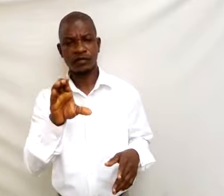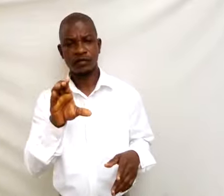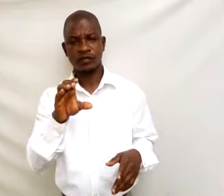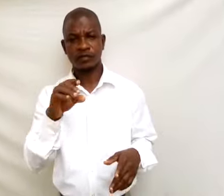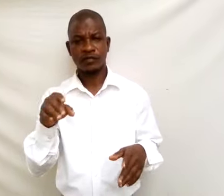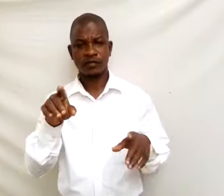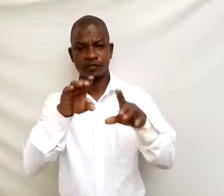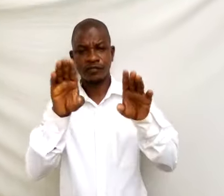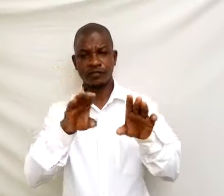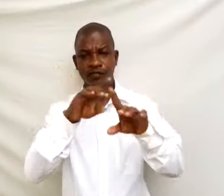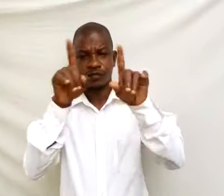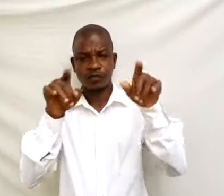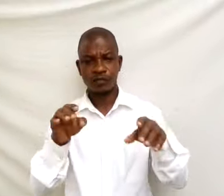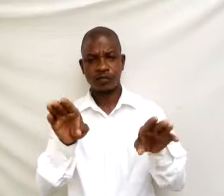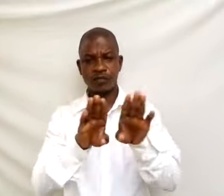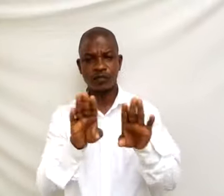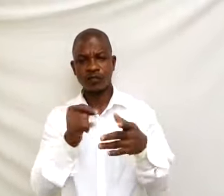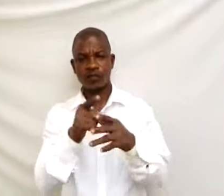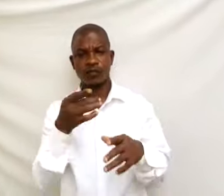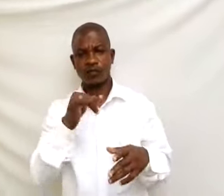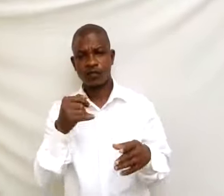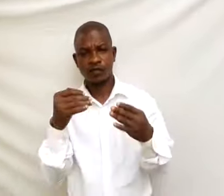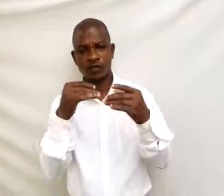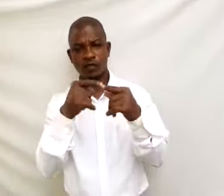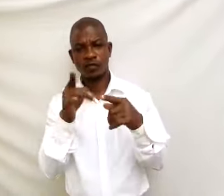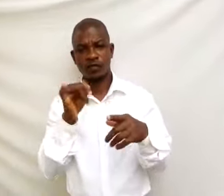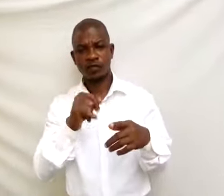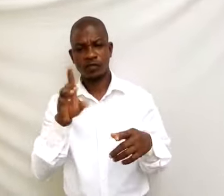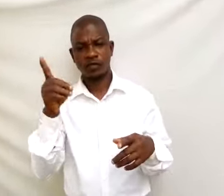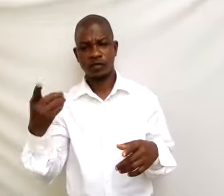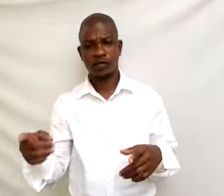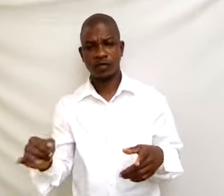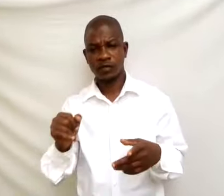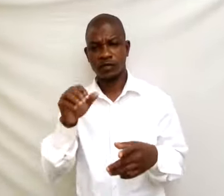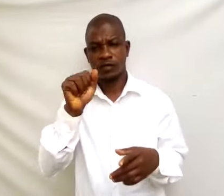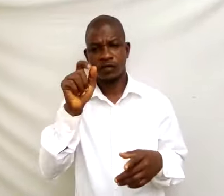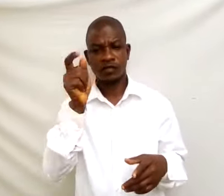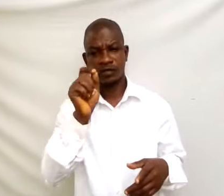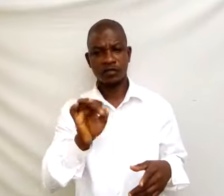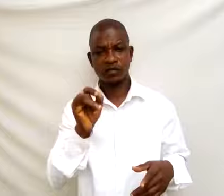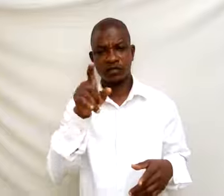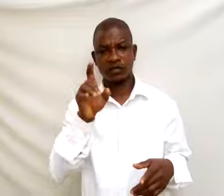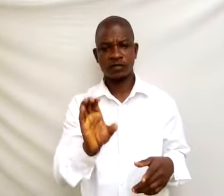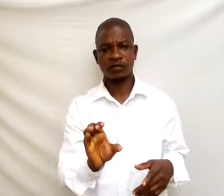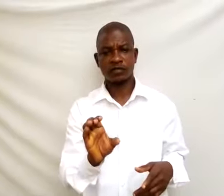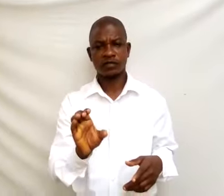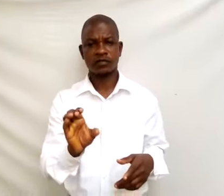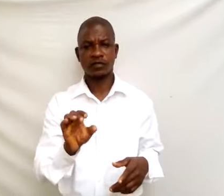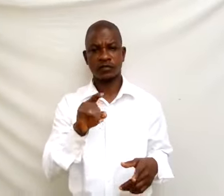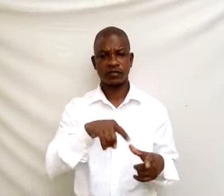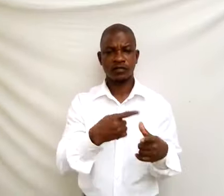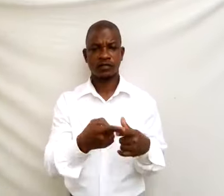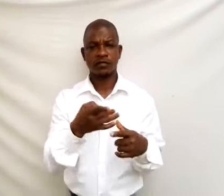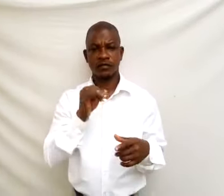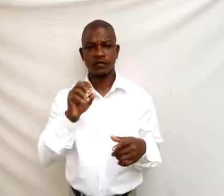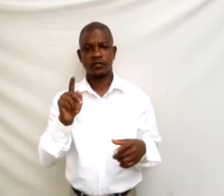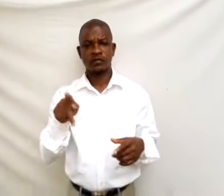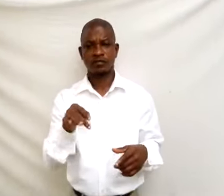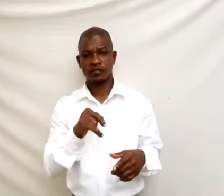close is equal to A star B delta A star C. Then the operation star is left